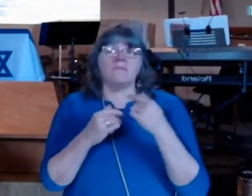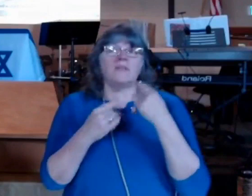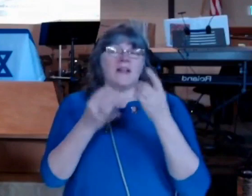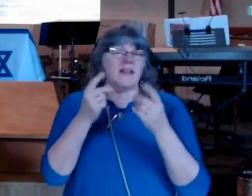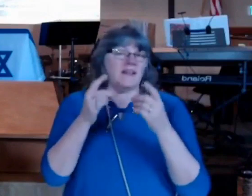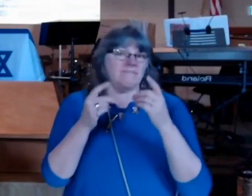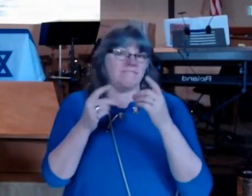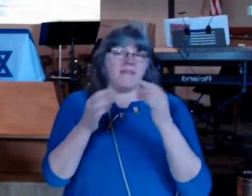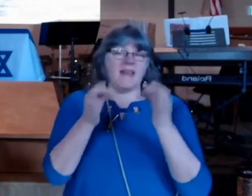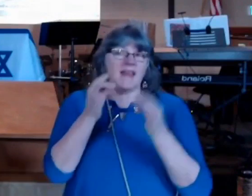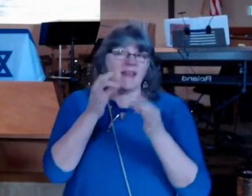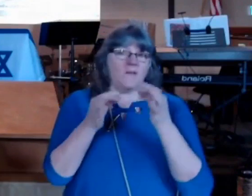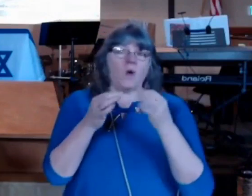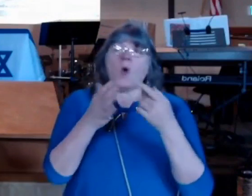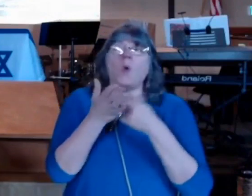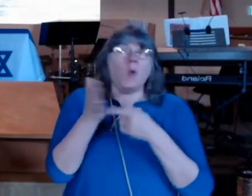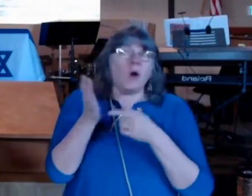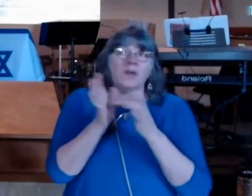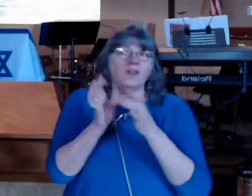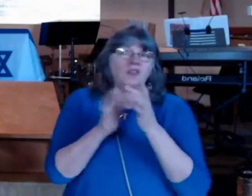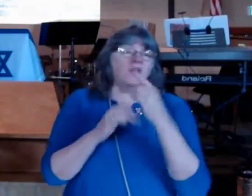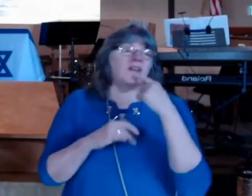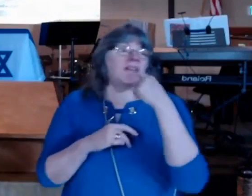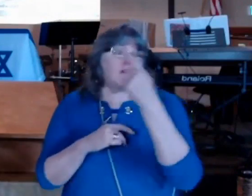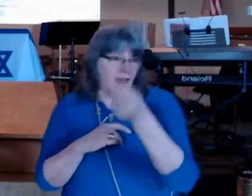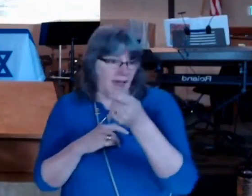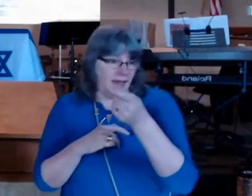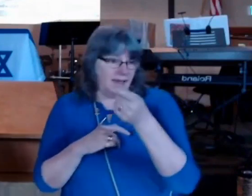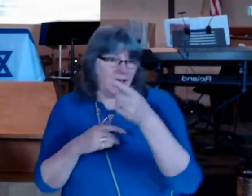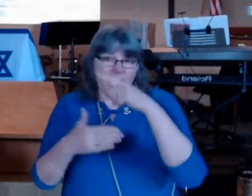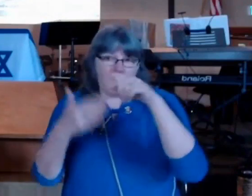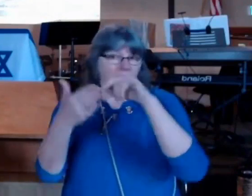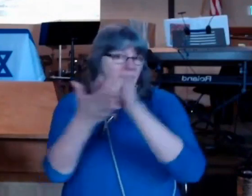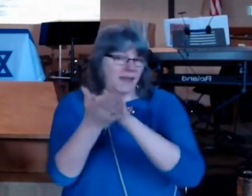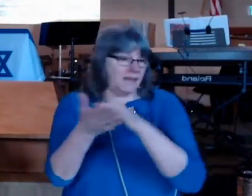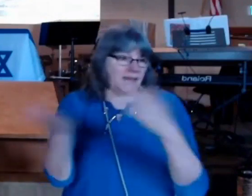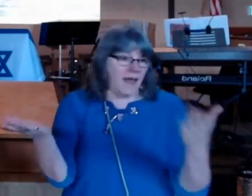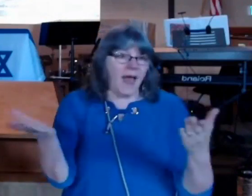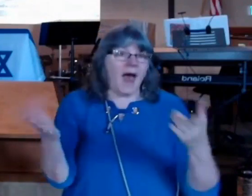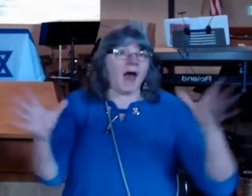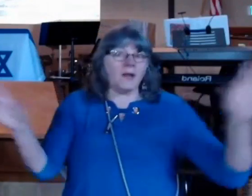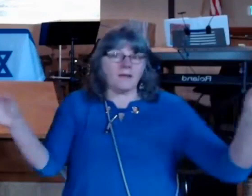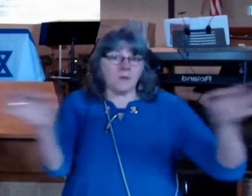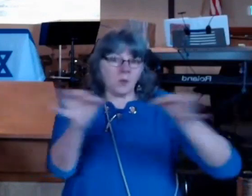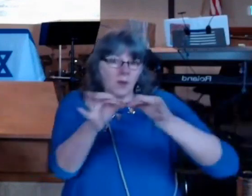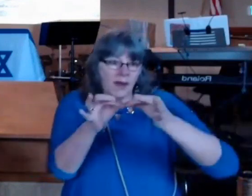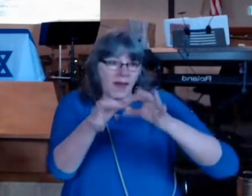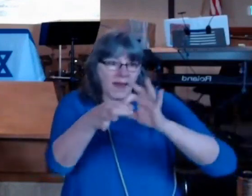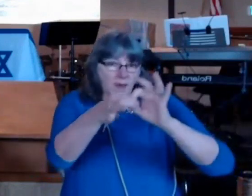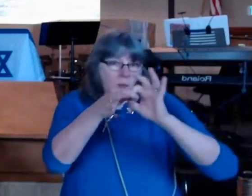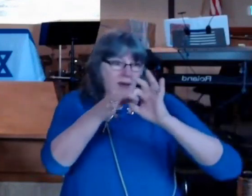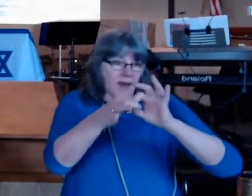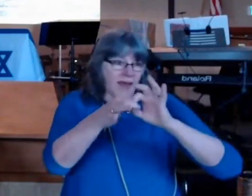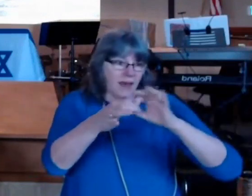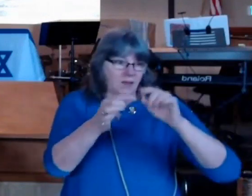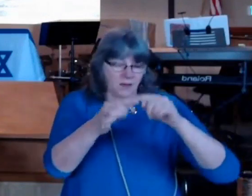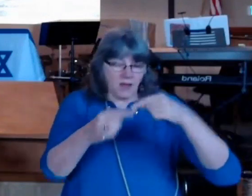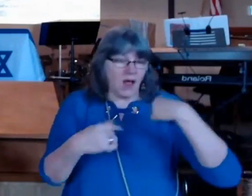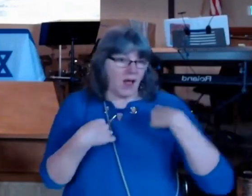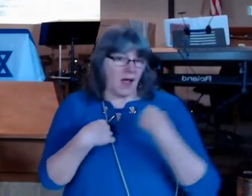on this parasha what would he have said you know what would he have said pretty interesting so